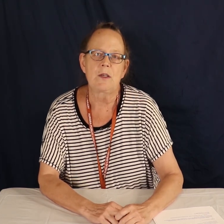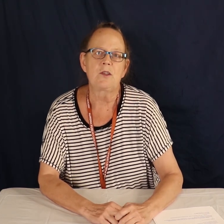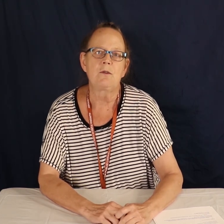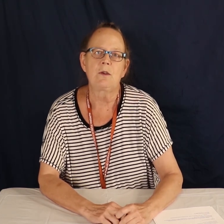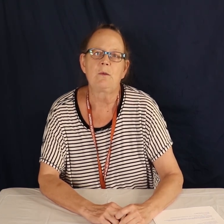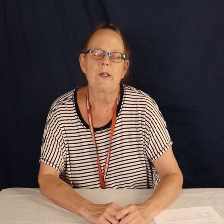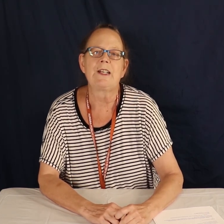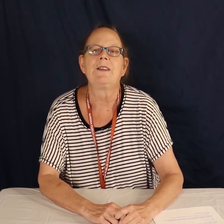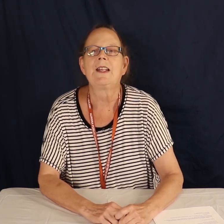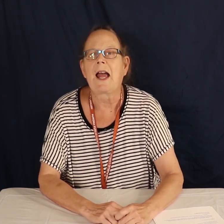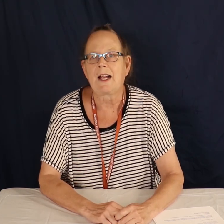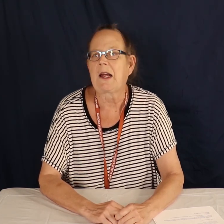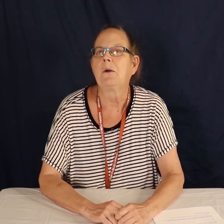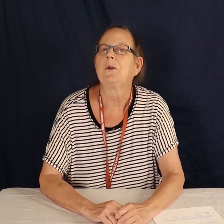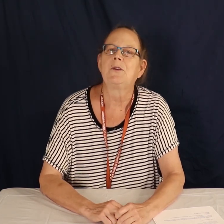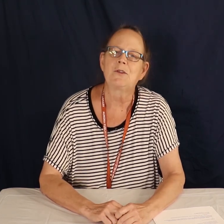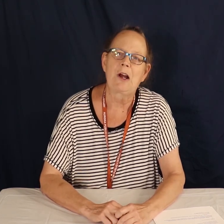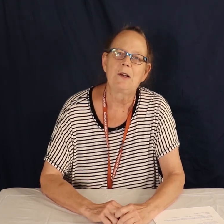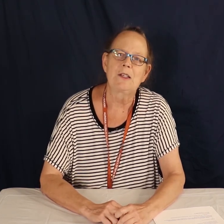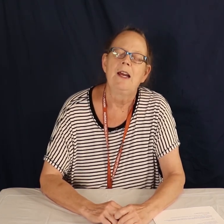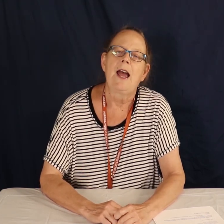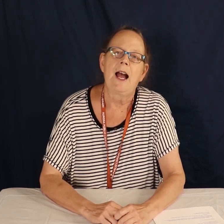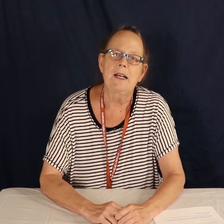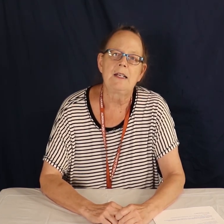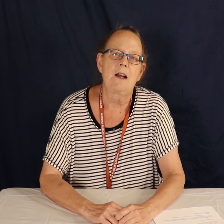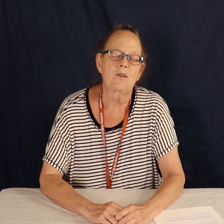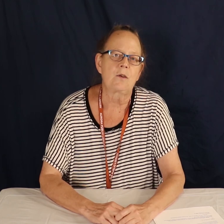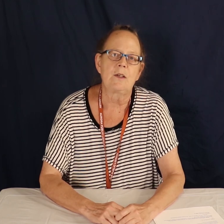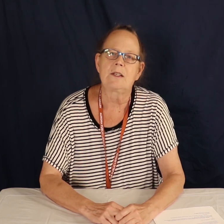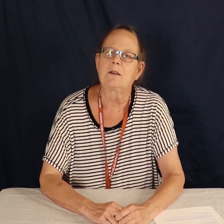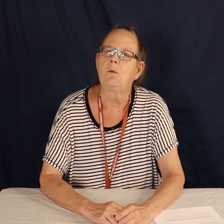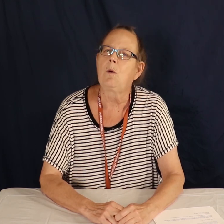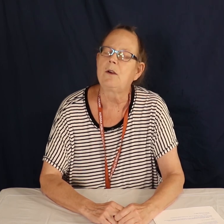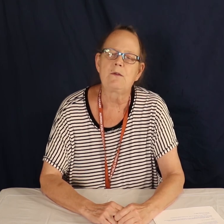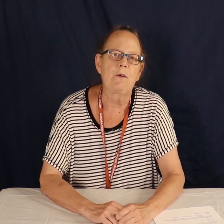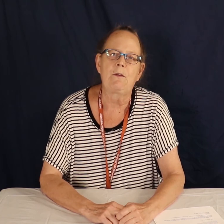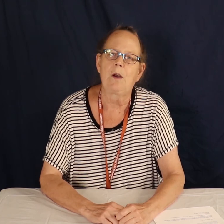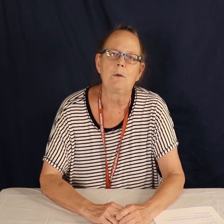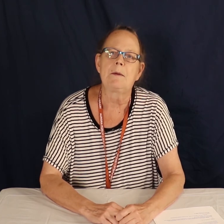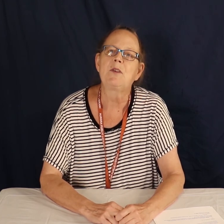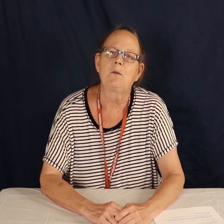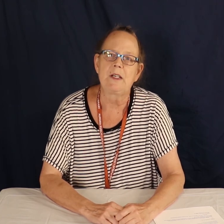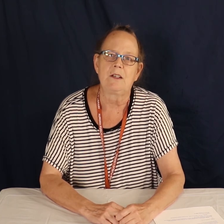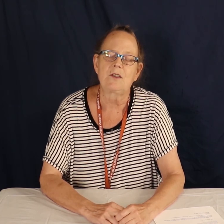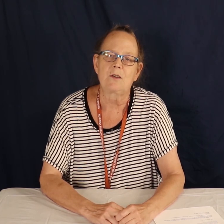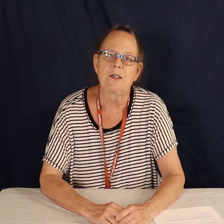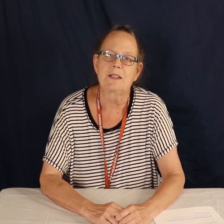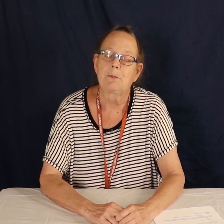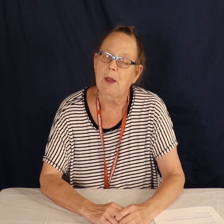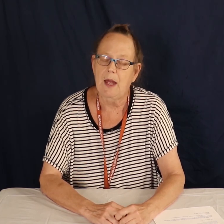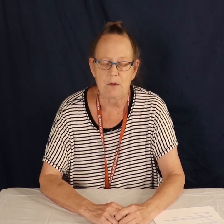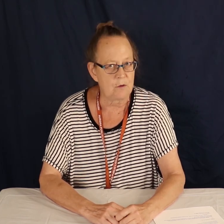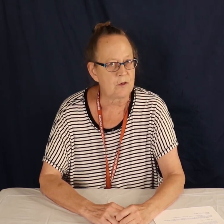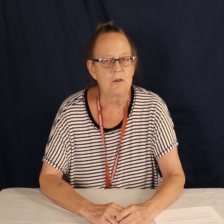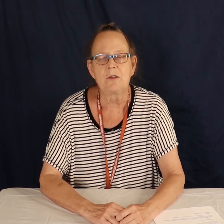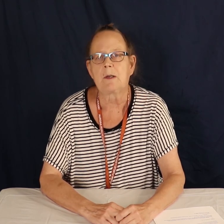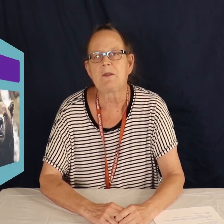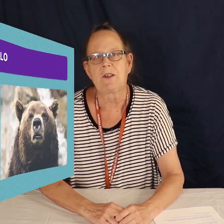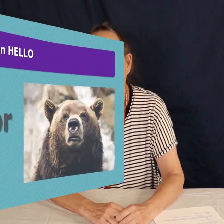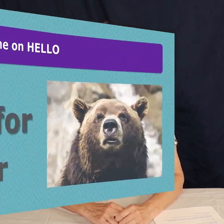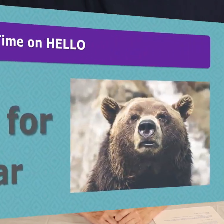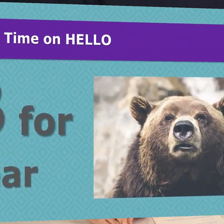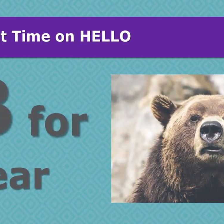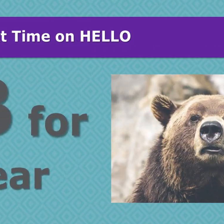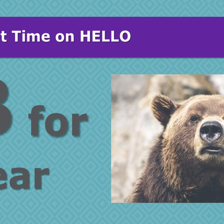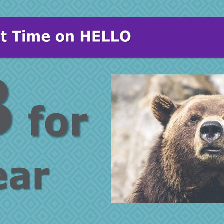fun story that you could read and then act out with your child. Acting out stories is a wonderful follow up to reading stories. And those are your